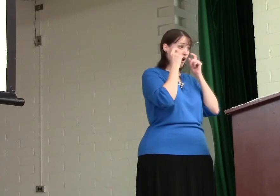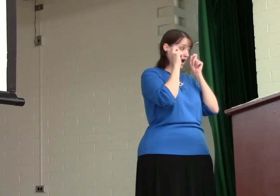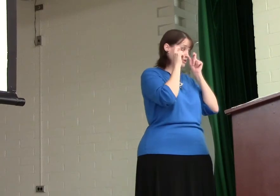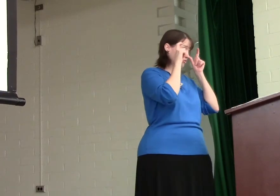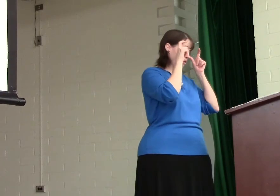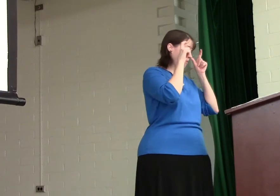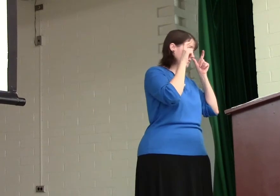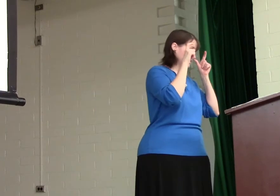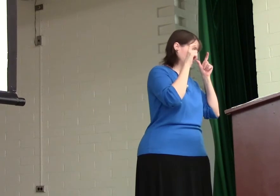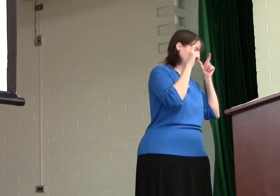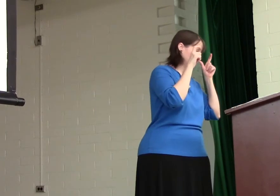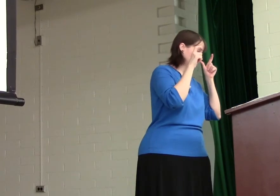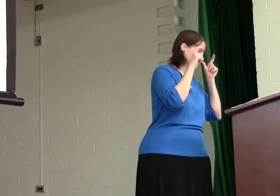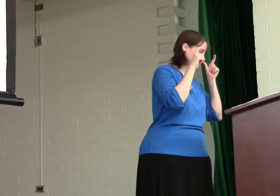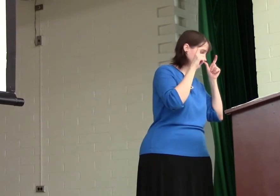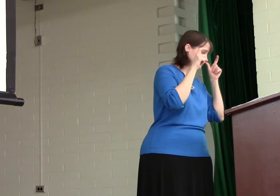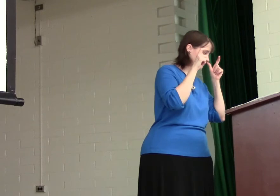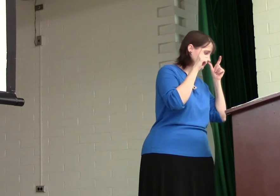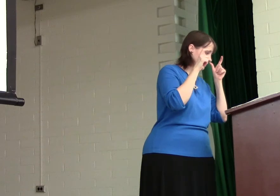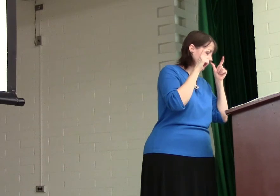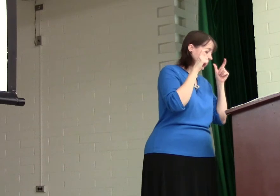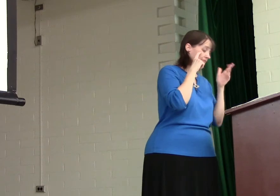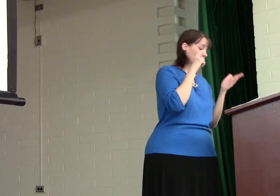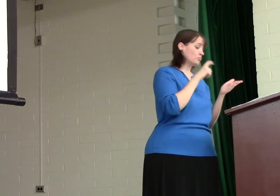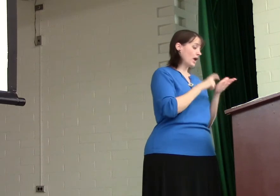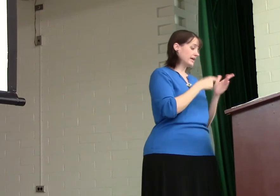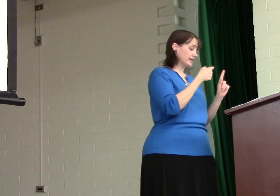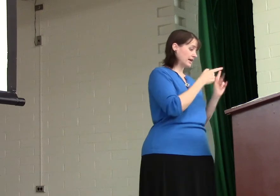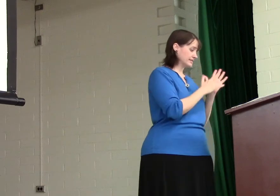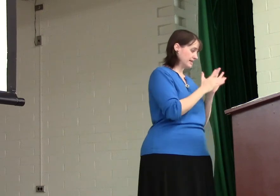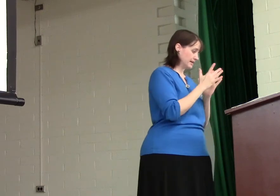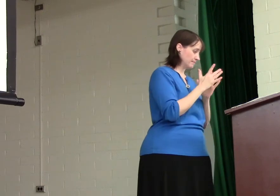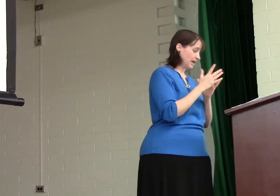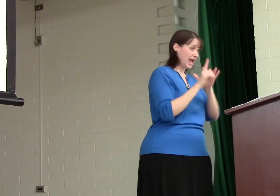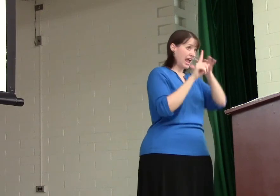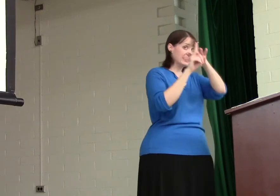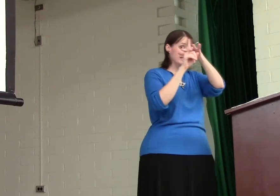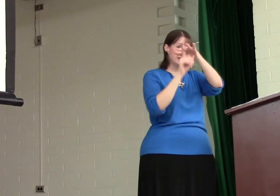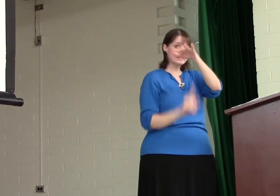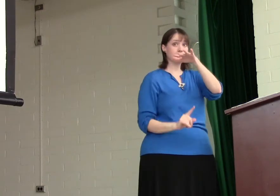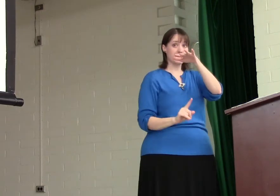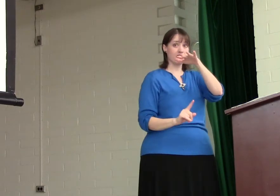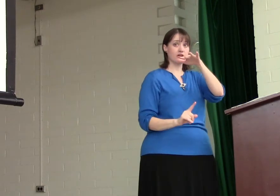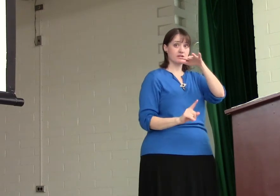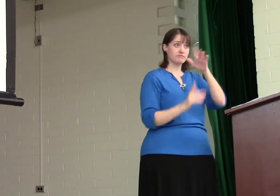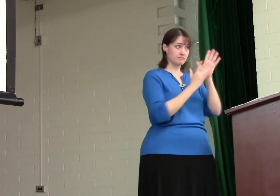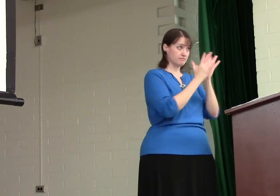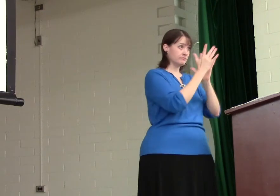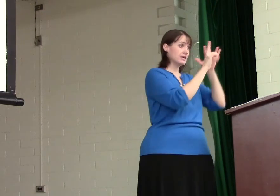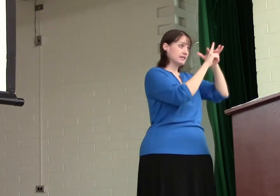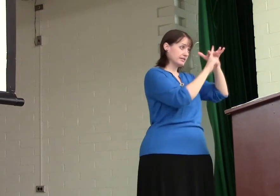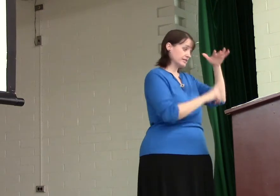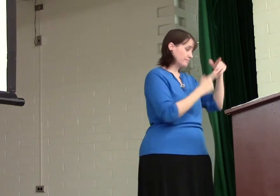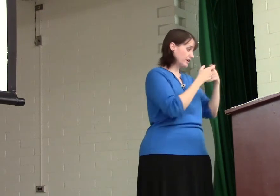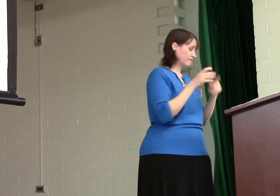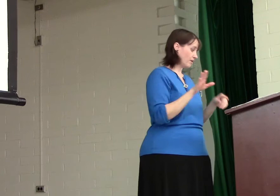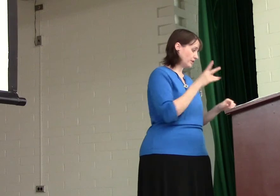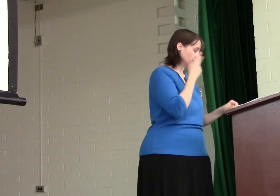eyes were opened, and they recognized him. And he disappeared, disappeared from their